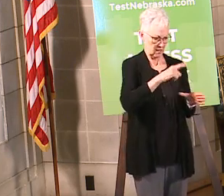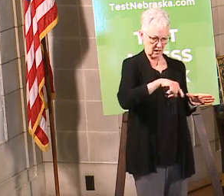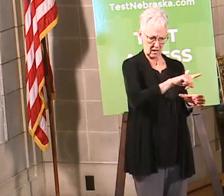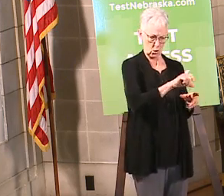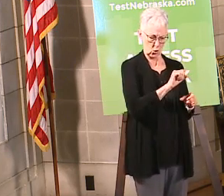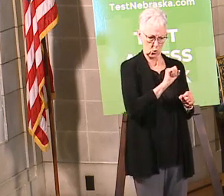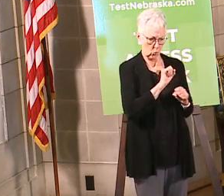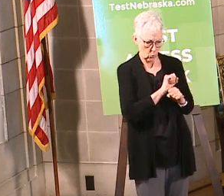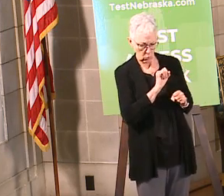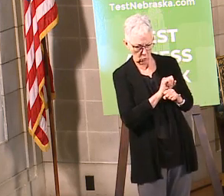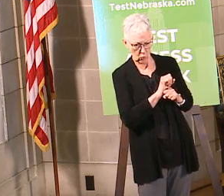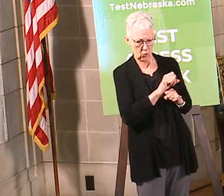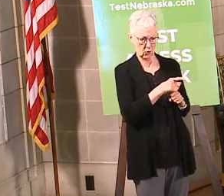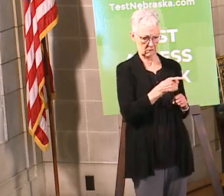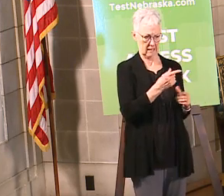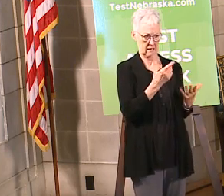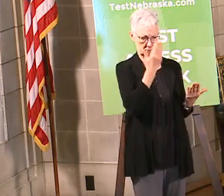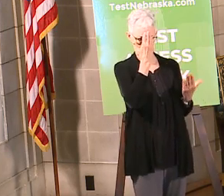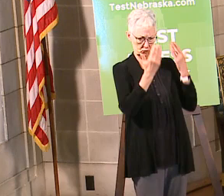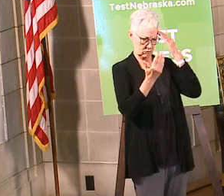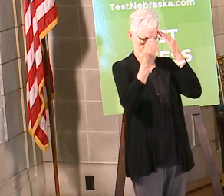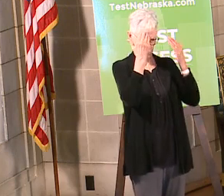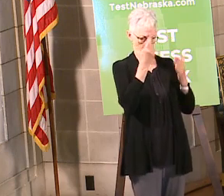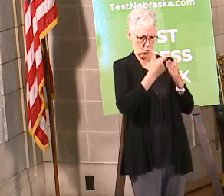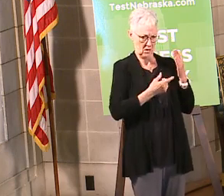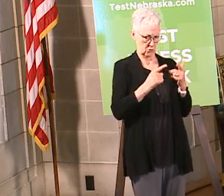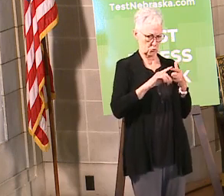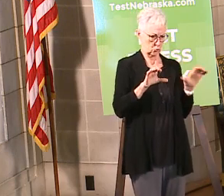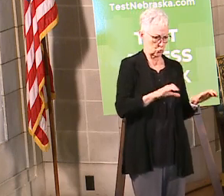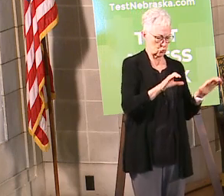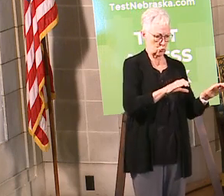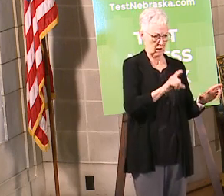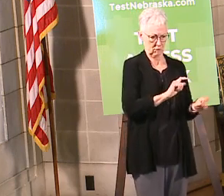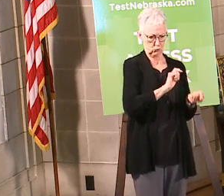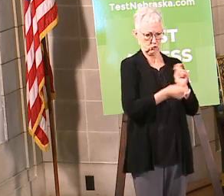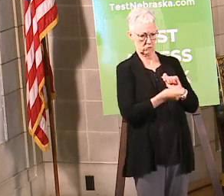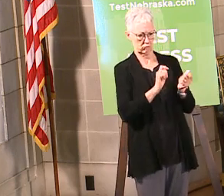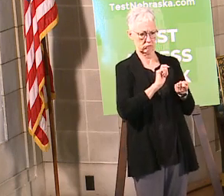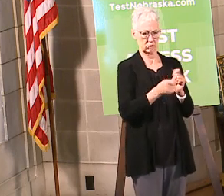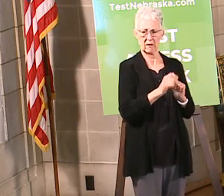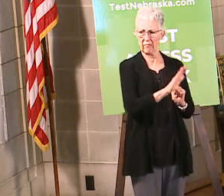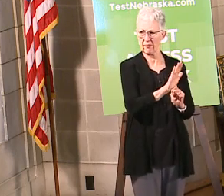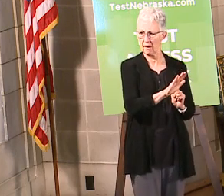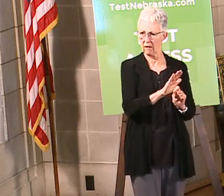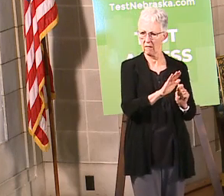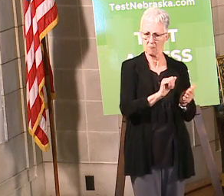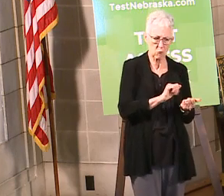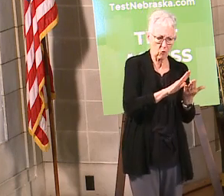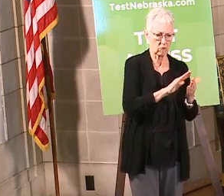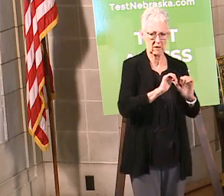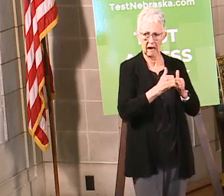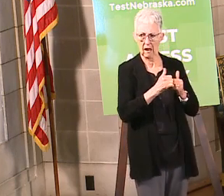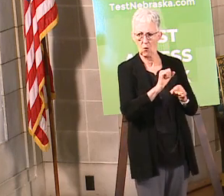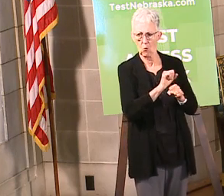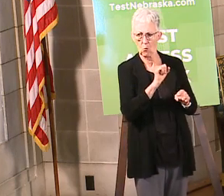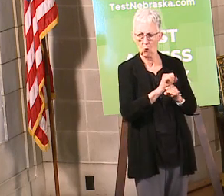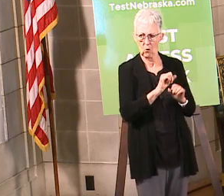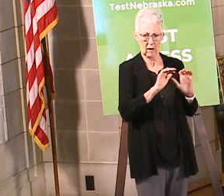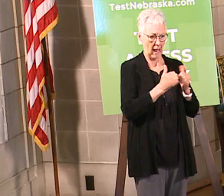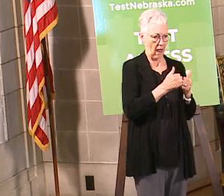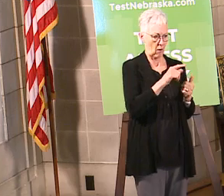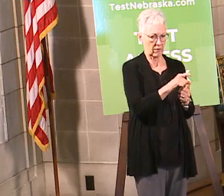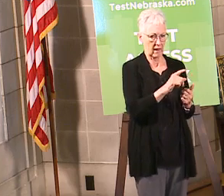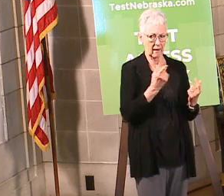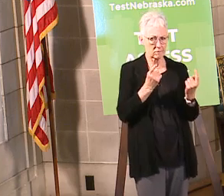our our troopers our staff to go through this unprecedented experience it's definitely different